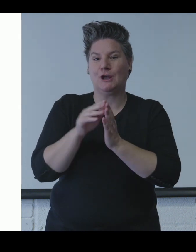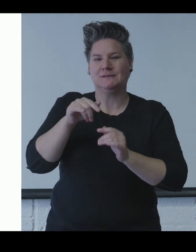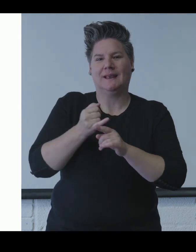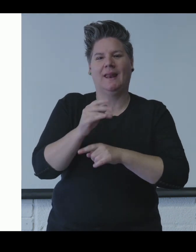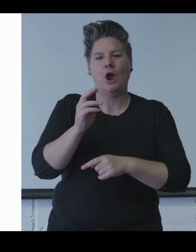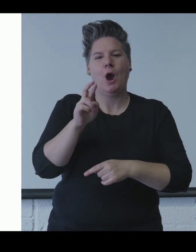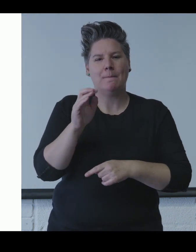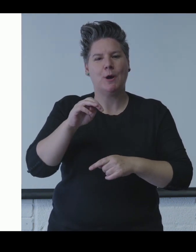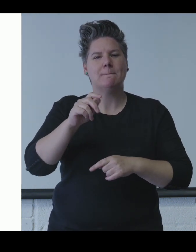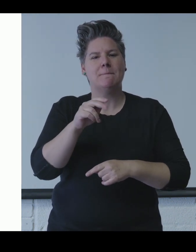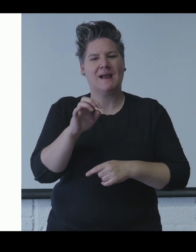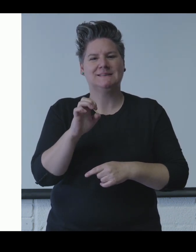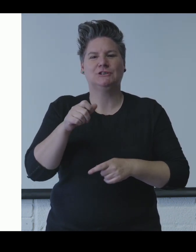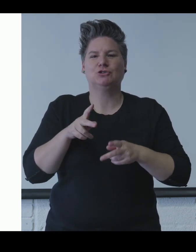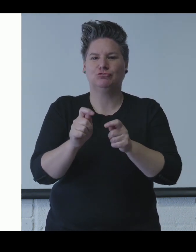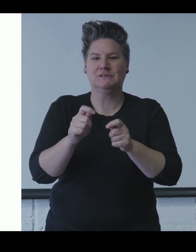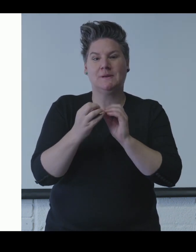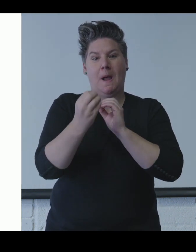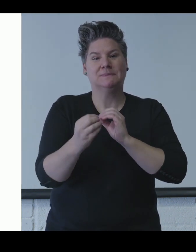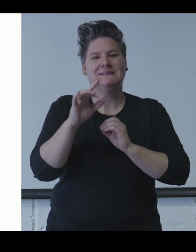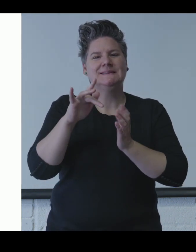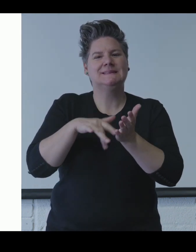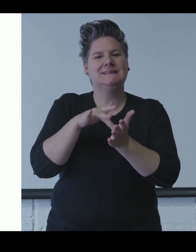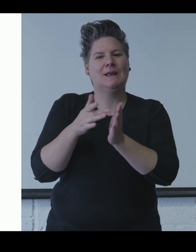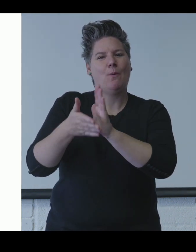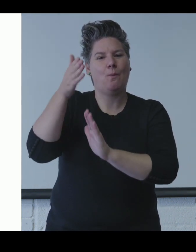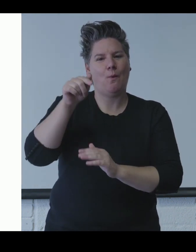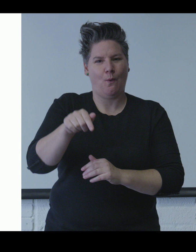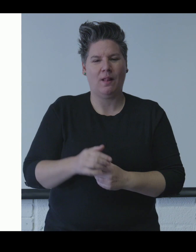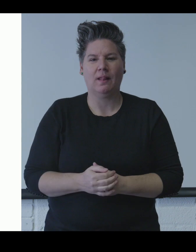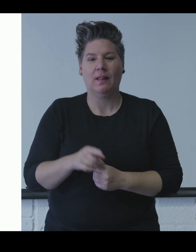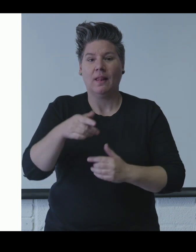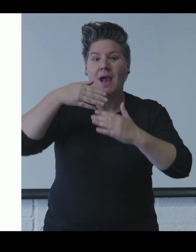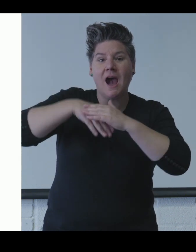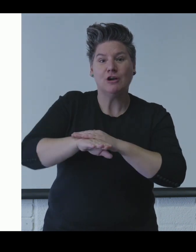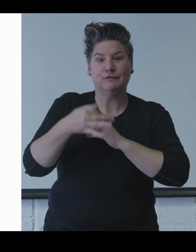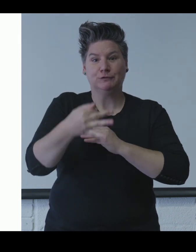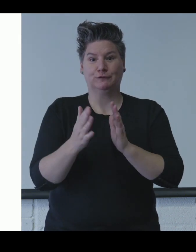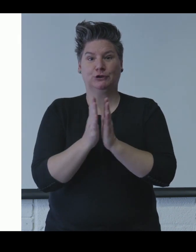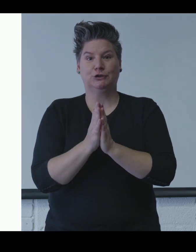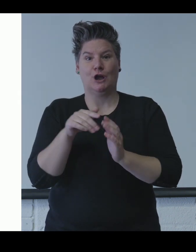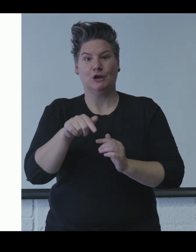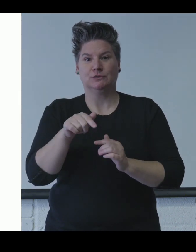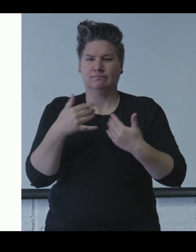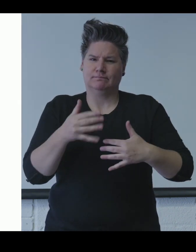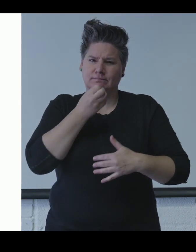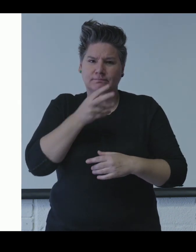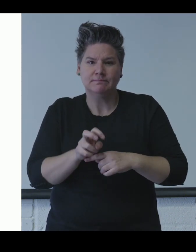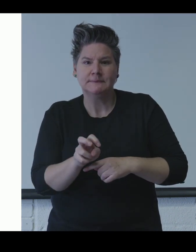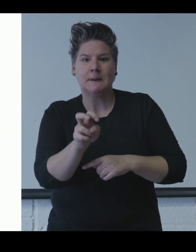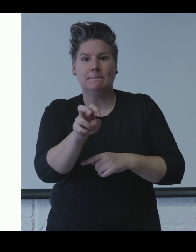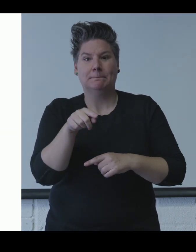Visitors can be dropped off at the roadside next to the main entrance to the First Presbyterian Church and Bluecoat School Heritage Centre.